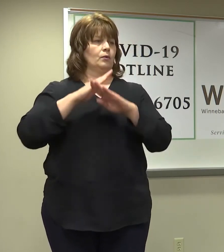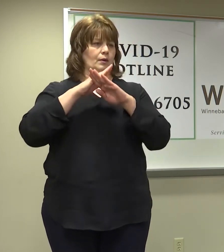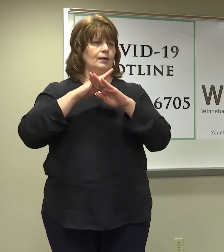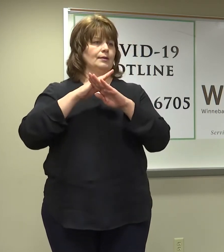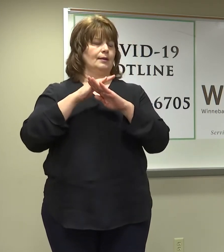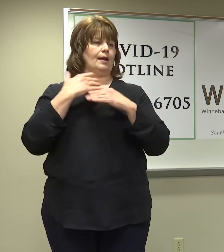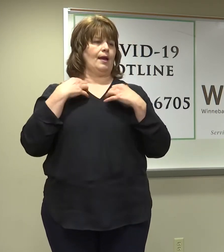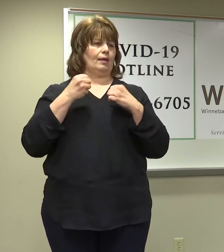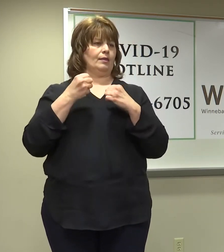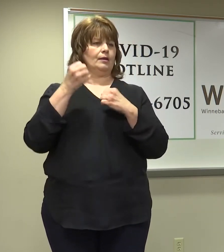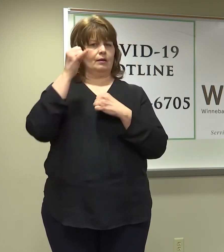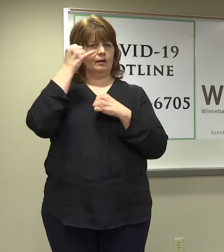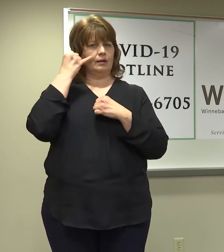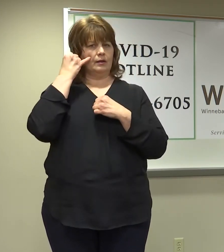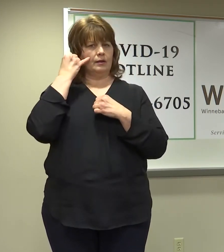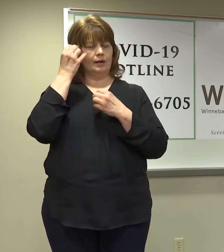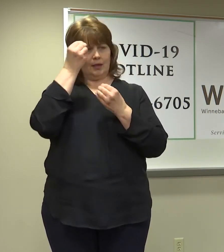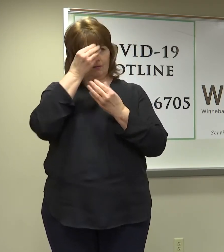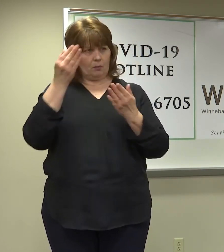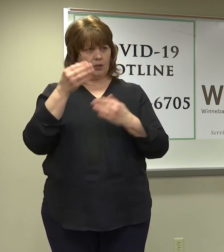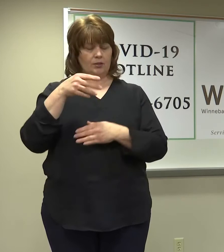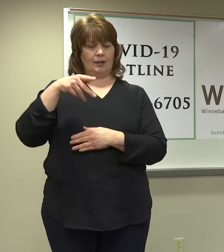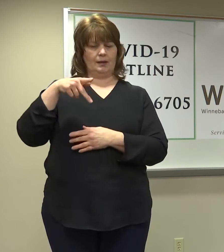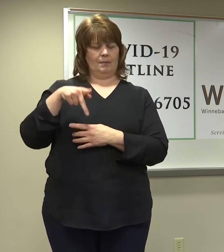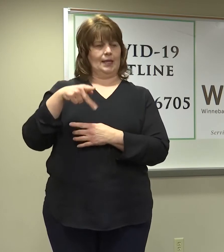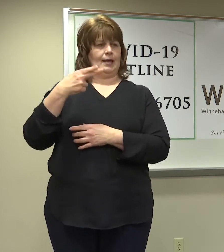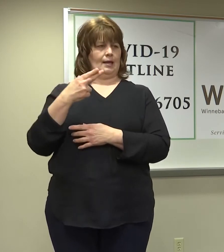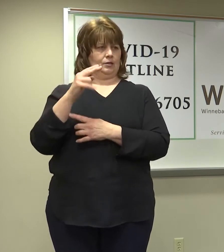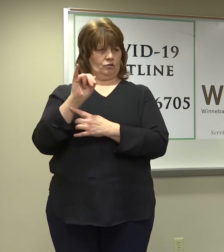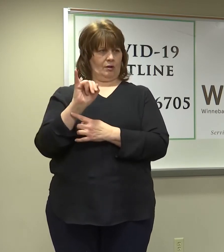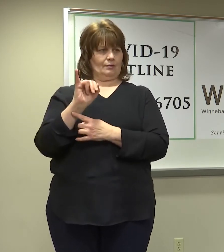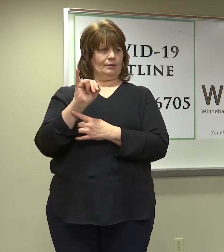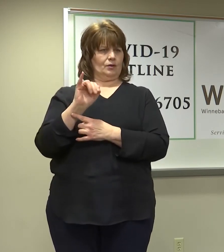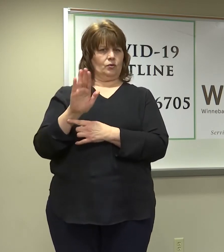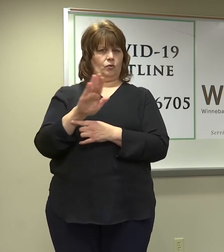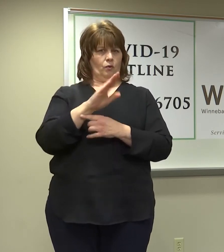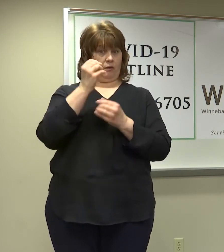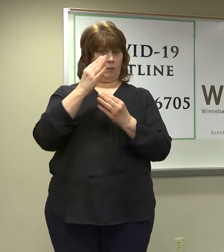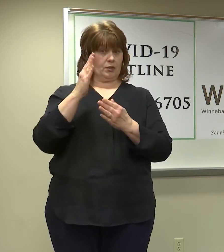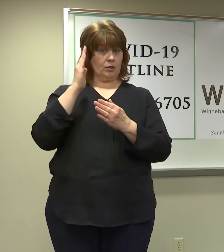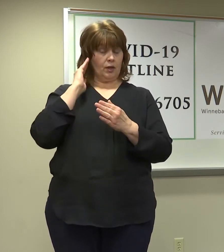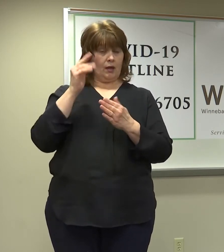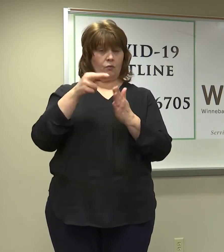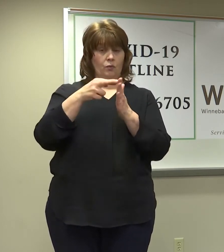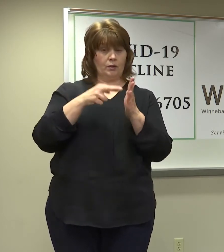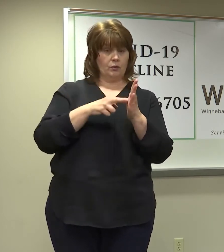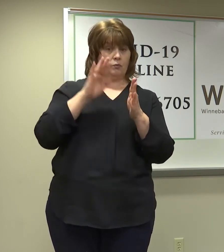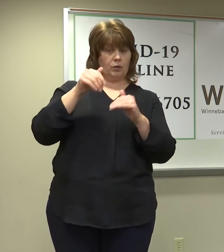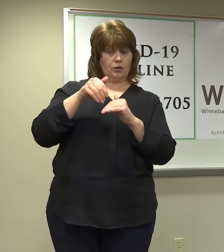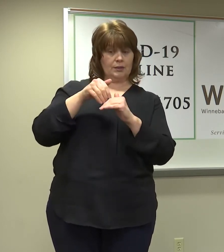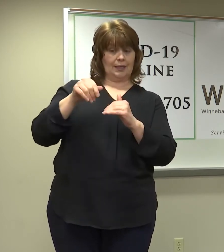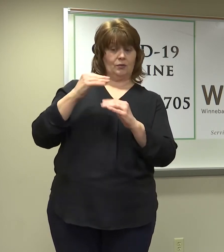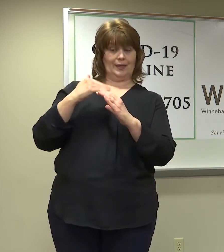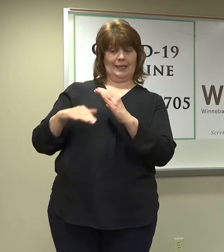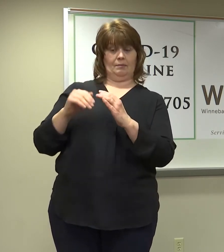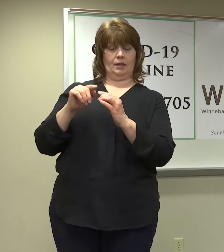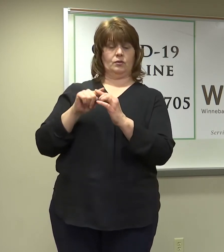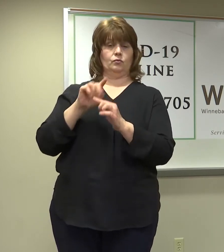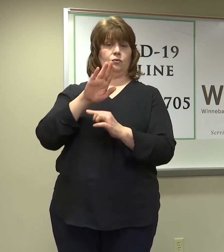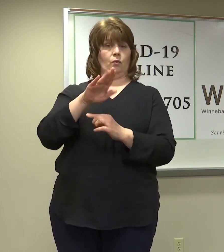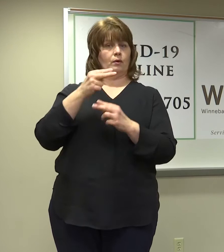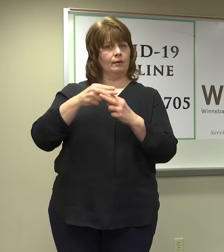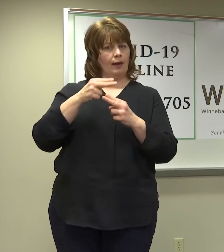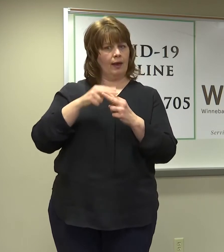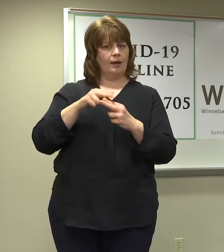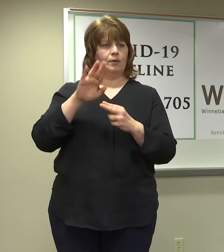And that may be, you know, something you want to consider. The registration will come back with your name on it to that email address. But